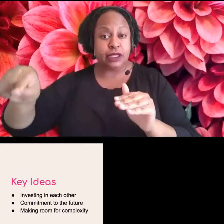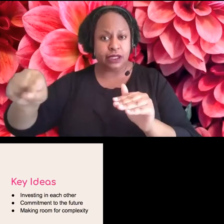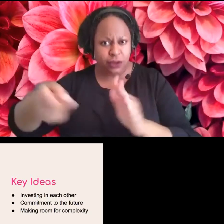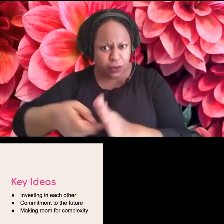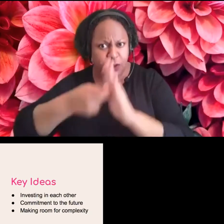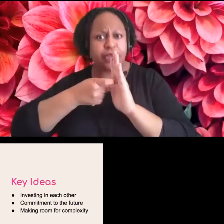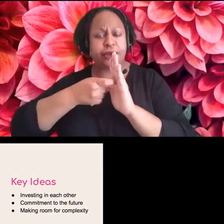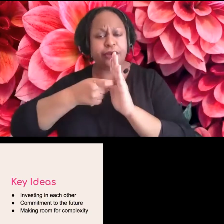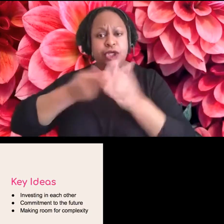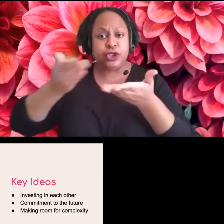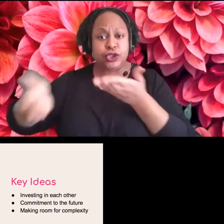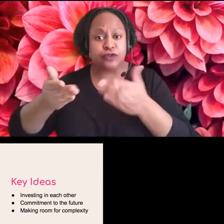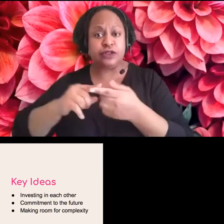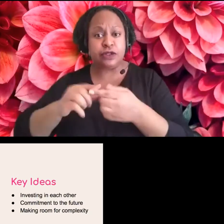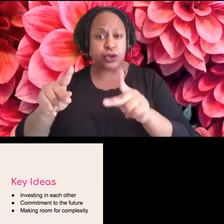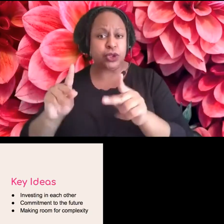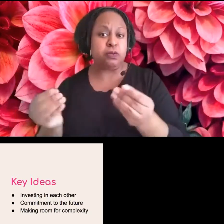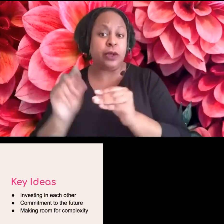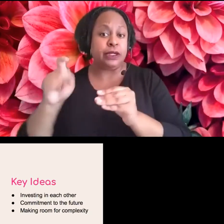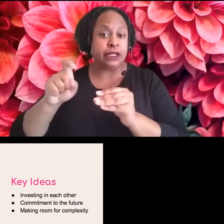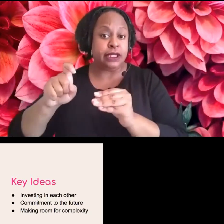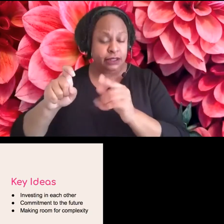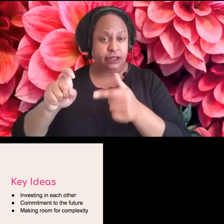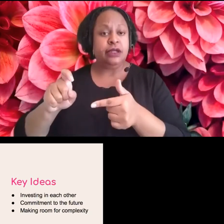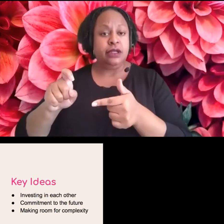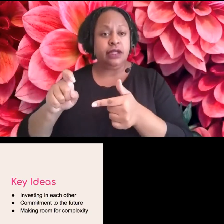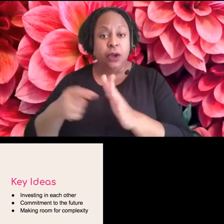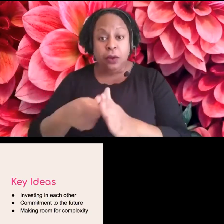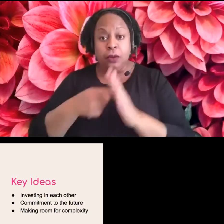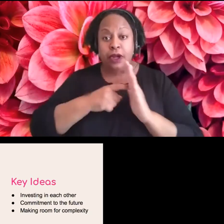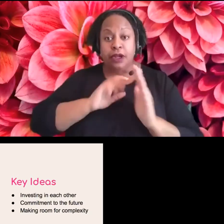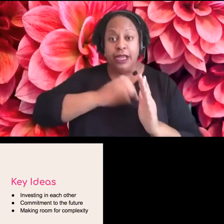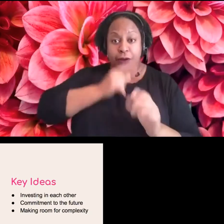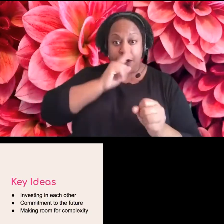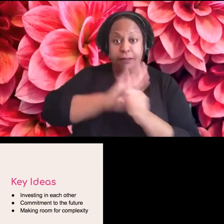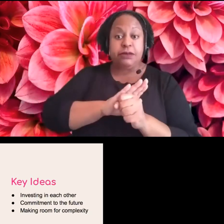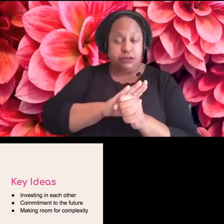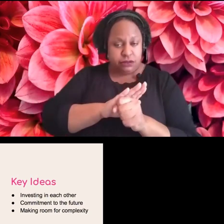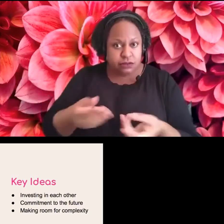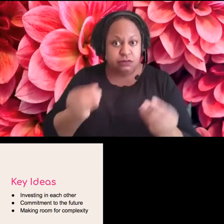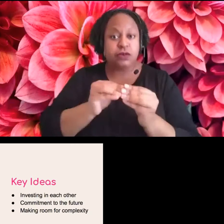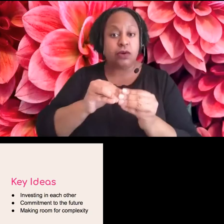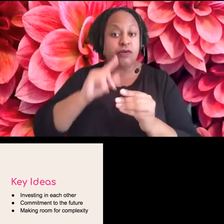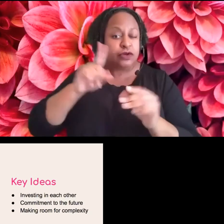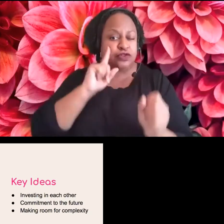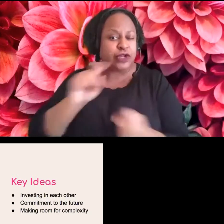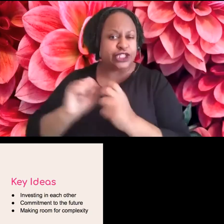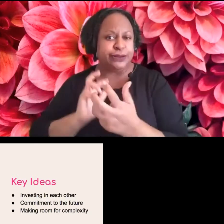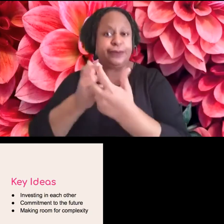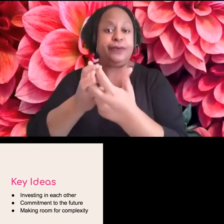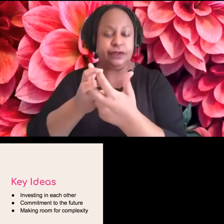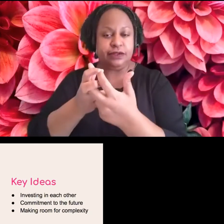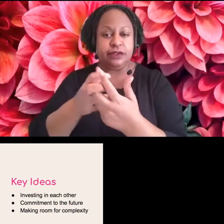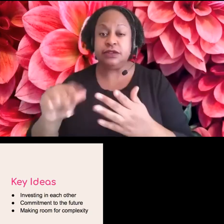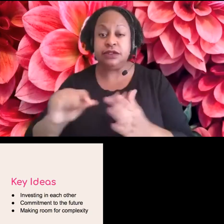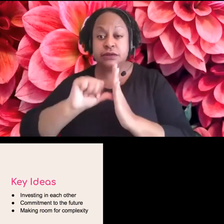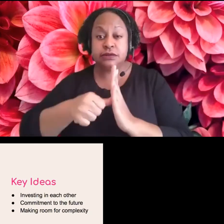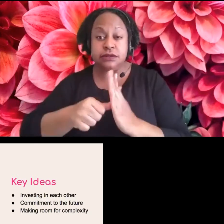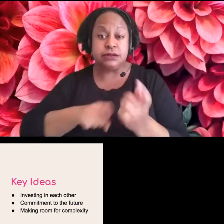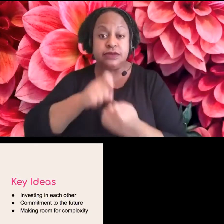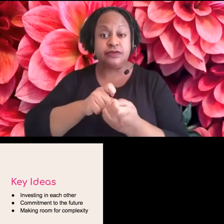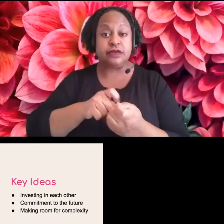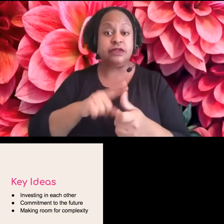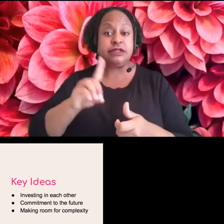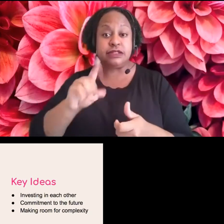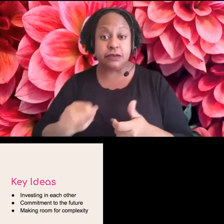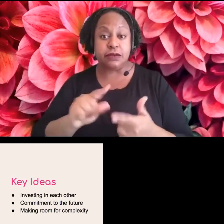opportunities and requires more commitment in our strategies. So especially when we work with disabled deaf and mad